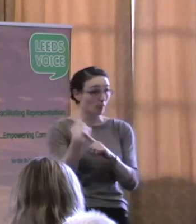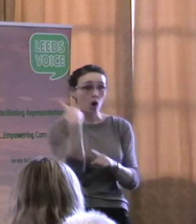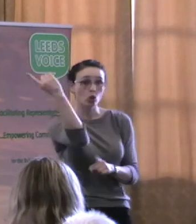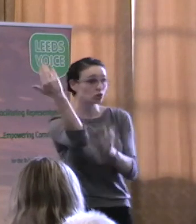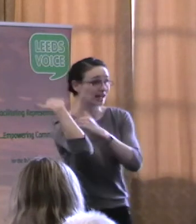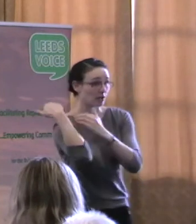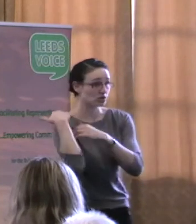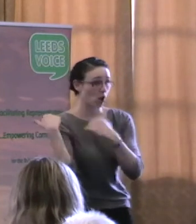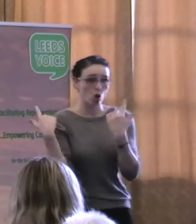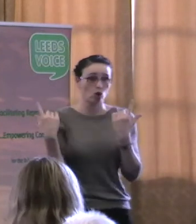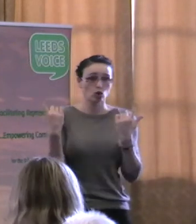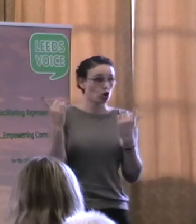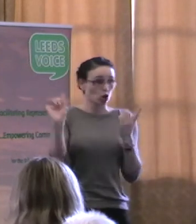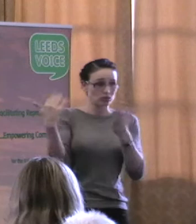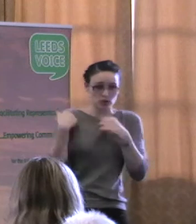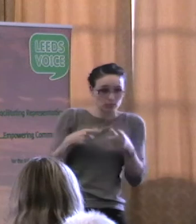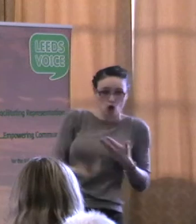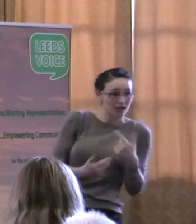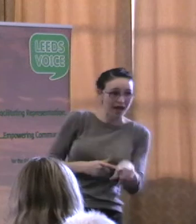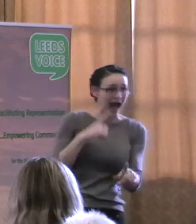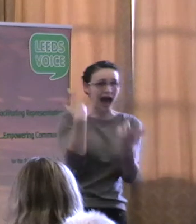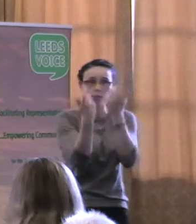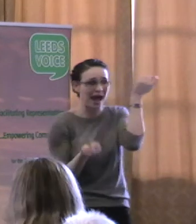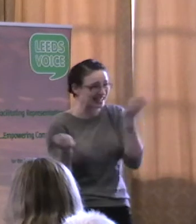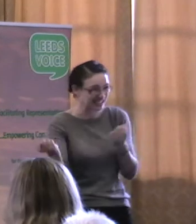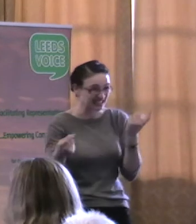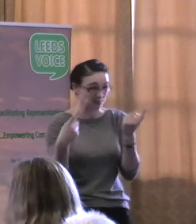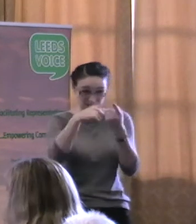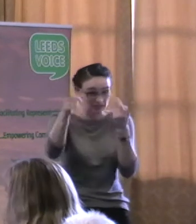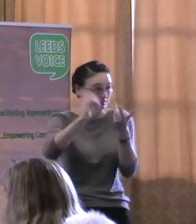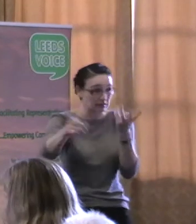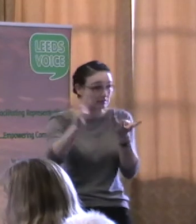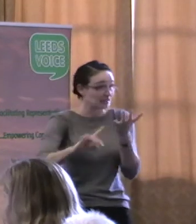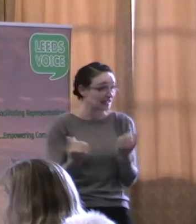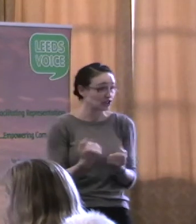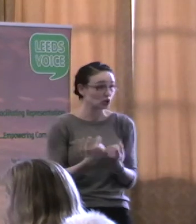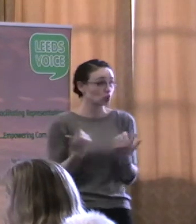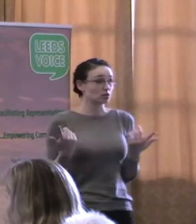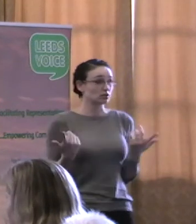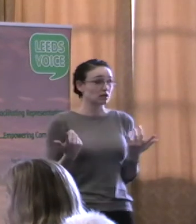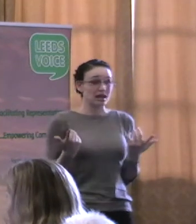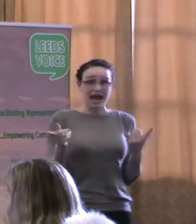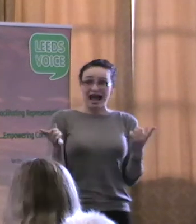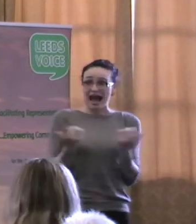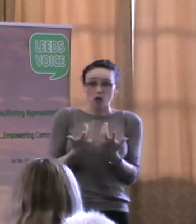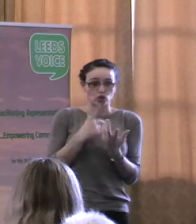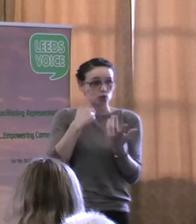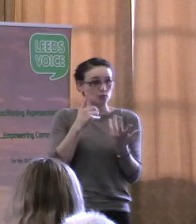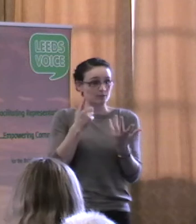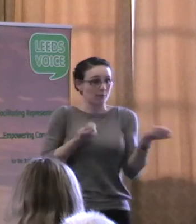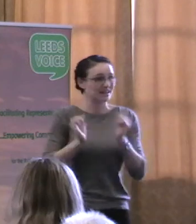whom, how is it going to be managed and organised, how do you mobilise NHS resources? And, to be frank,